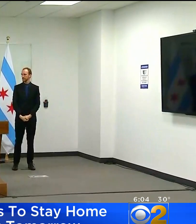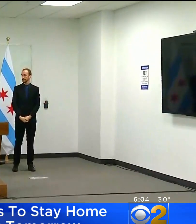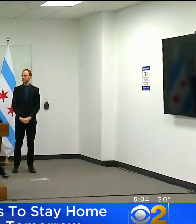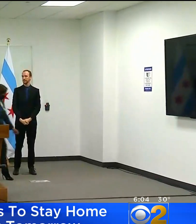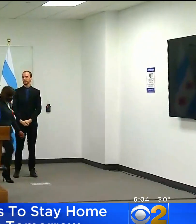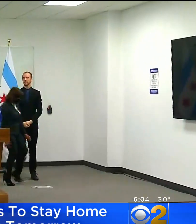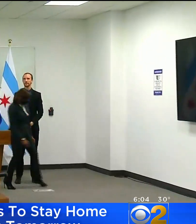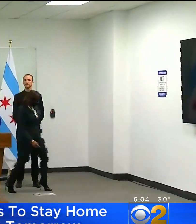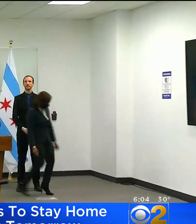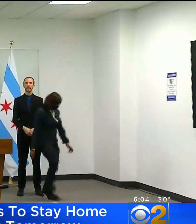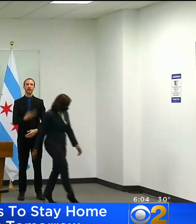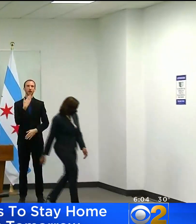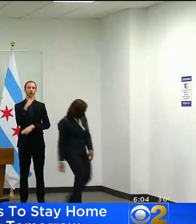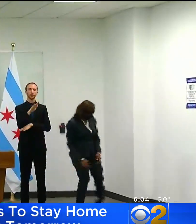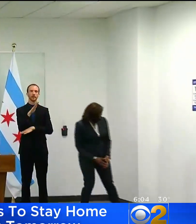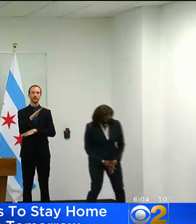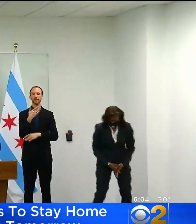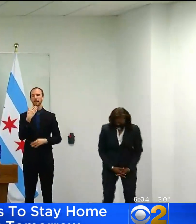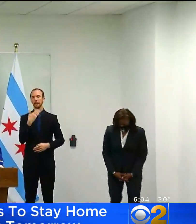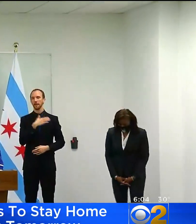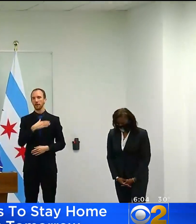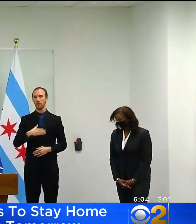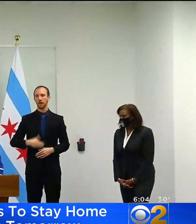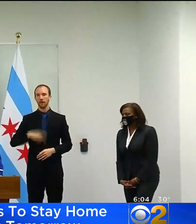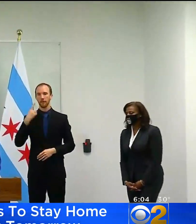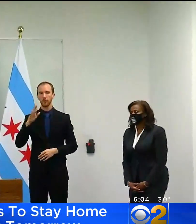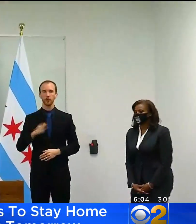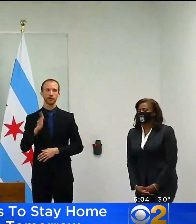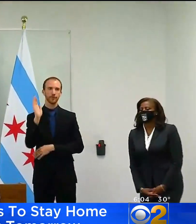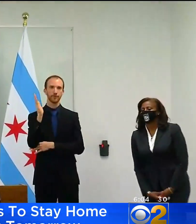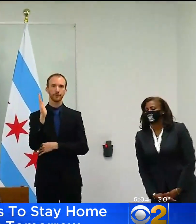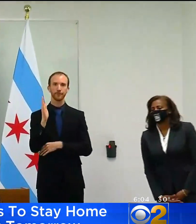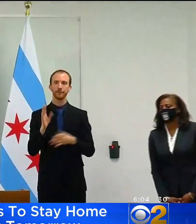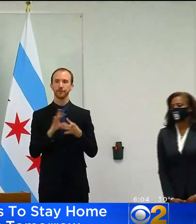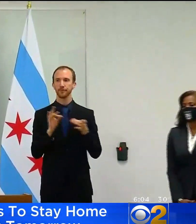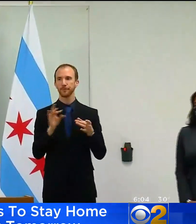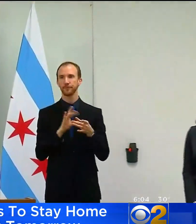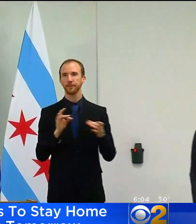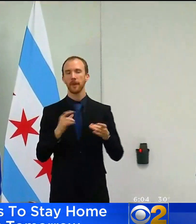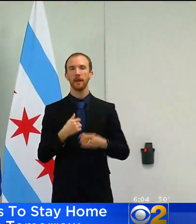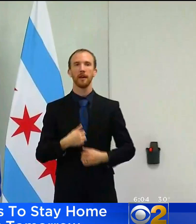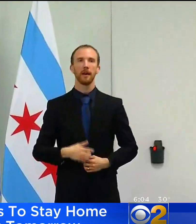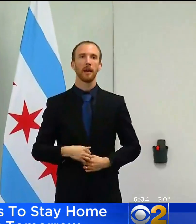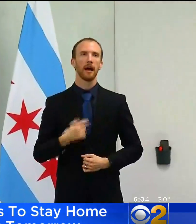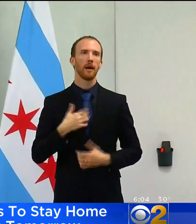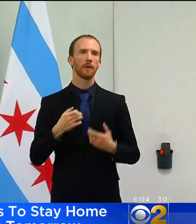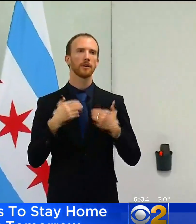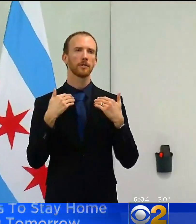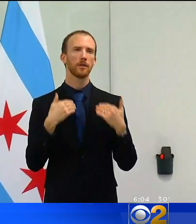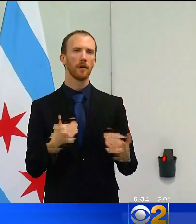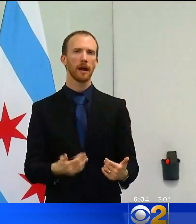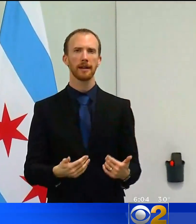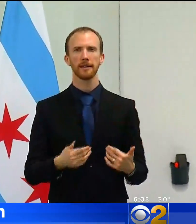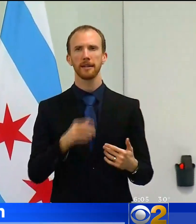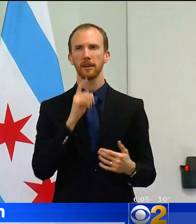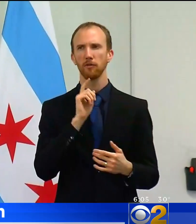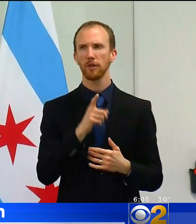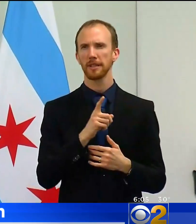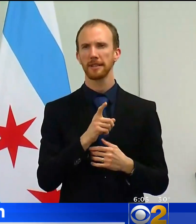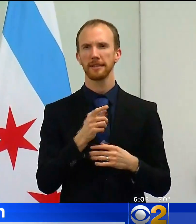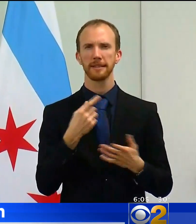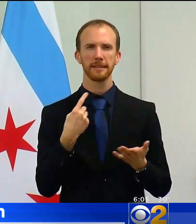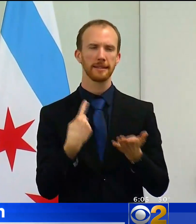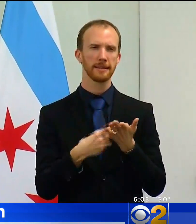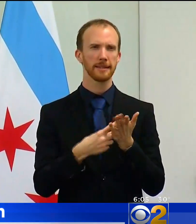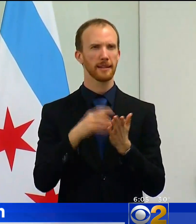All right, good evening and thank you mayor for those remarks. Um, I just want to build start my remarks tonight by building on this concept of